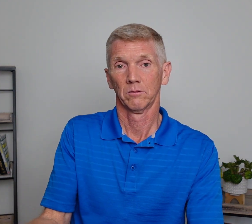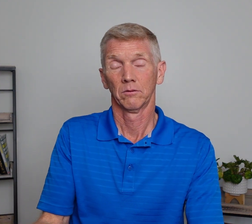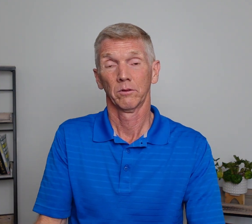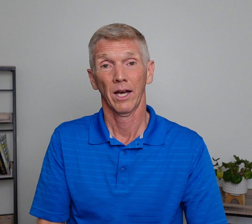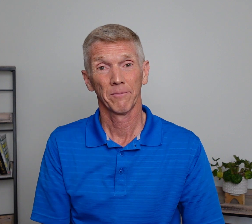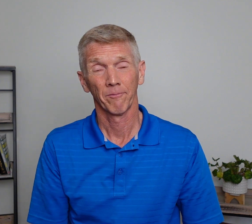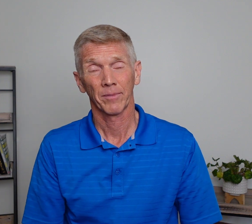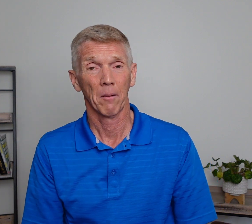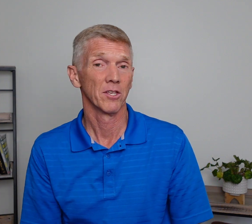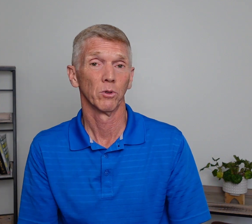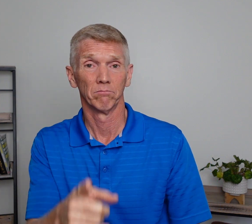Okay? How about this one?